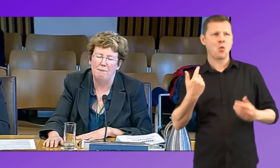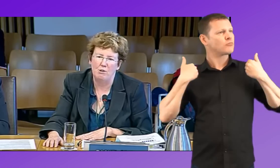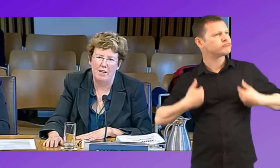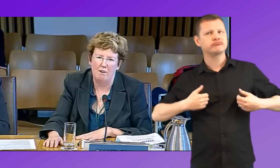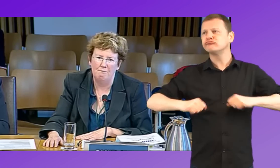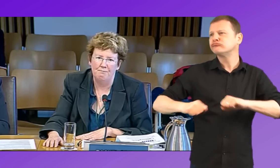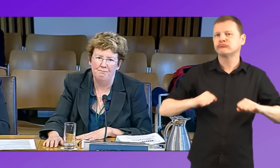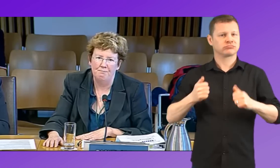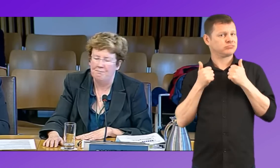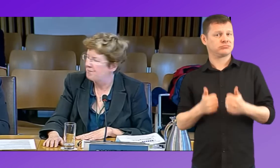about who they are.